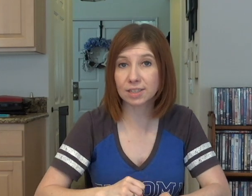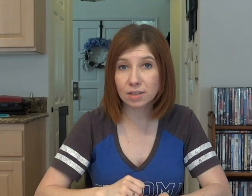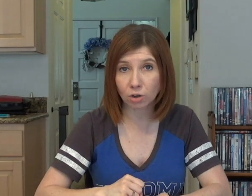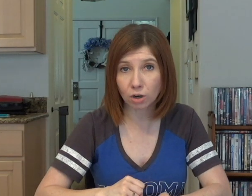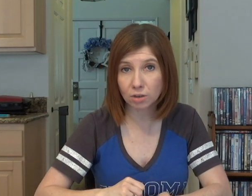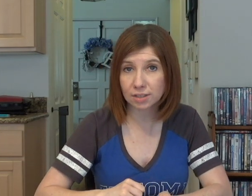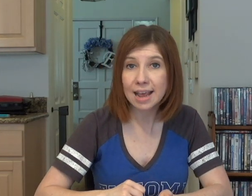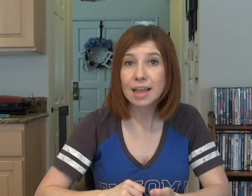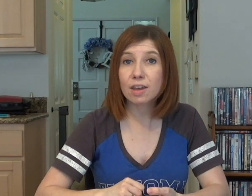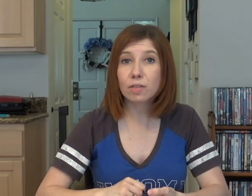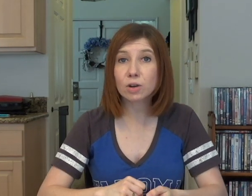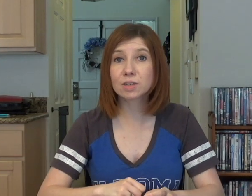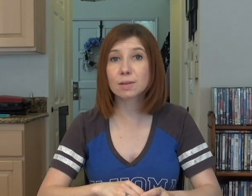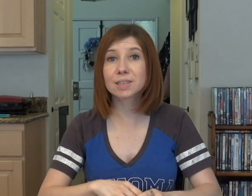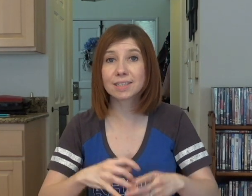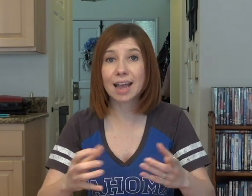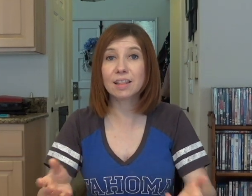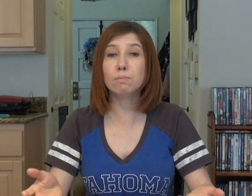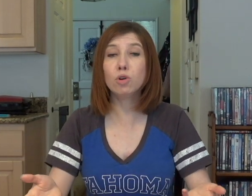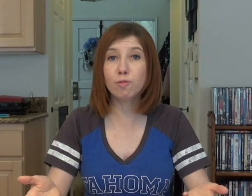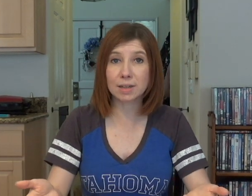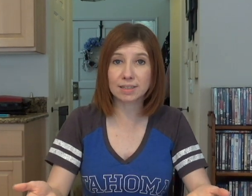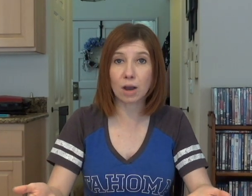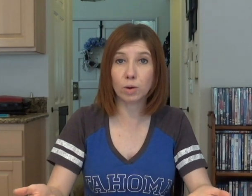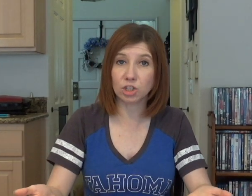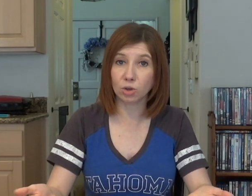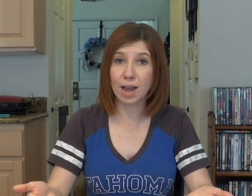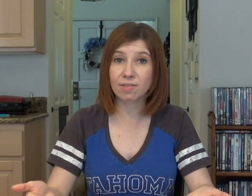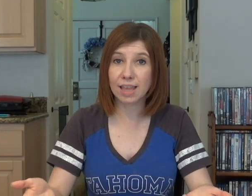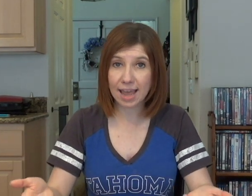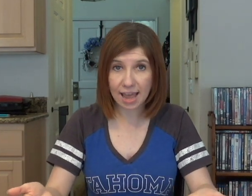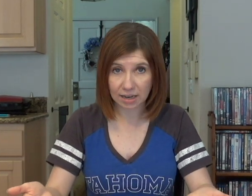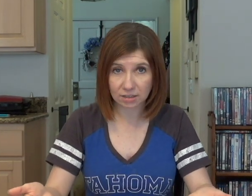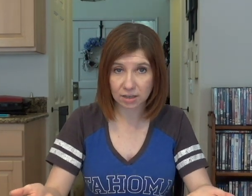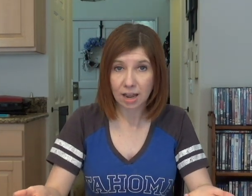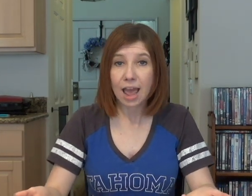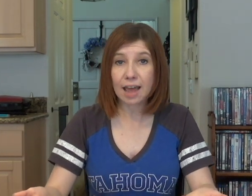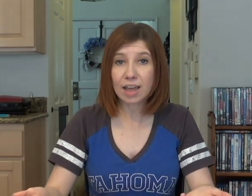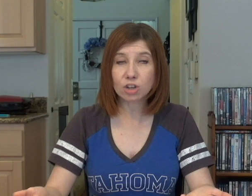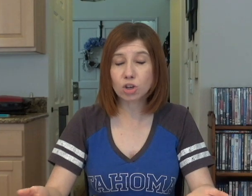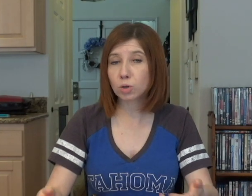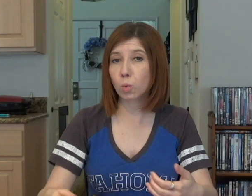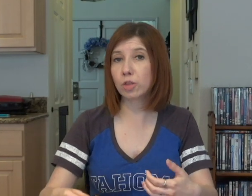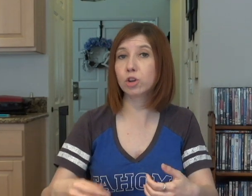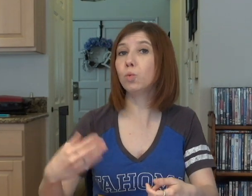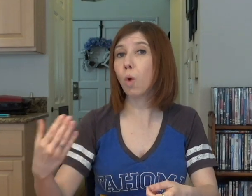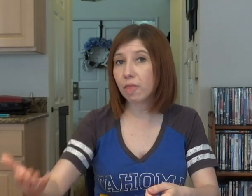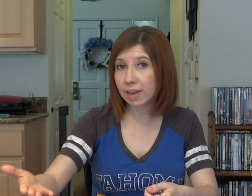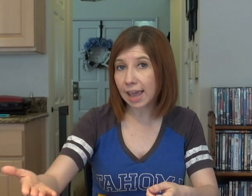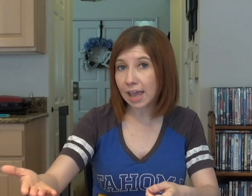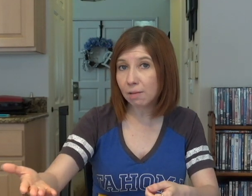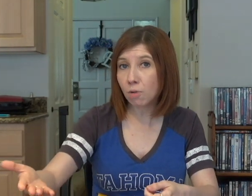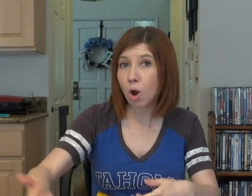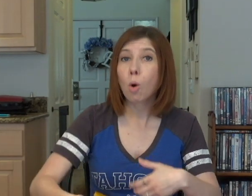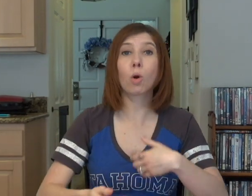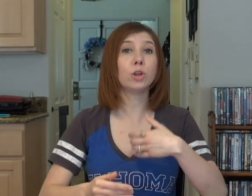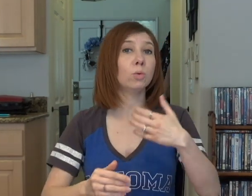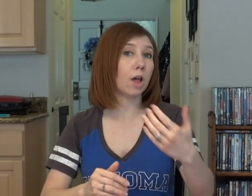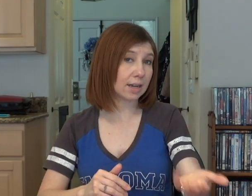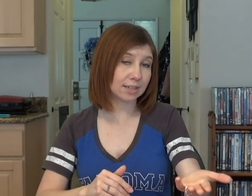scissors, then there are some silent movements that we do at the end. And that shows whether you won the game or you lost